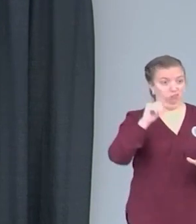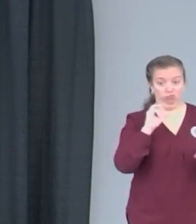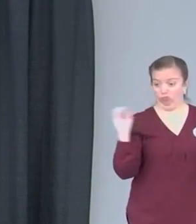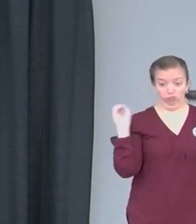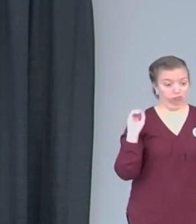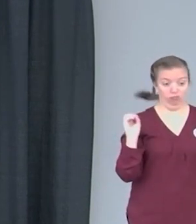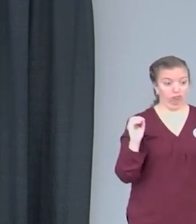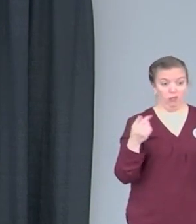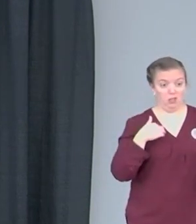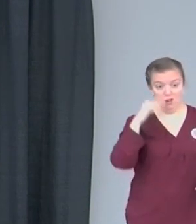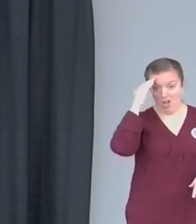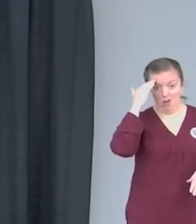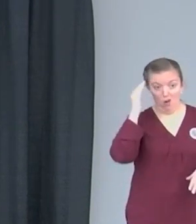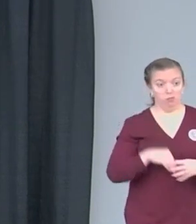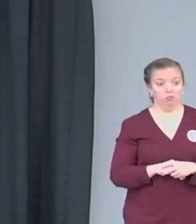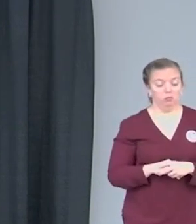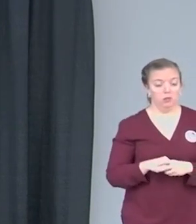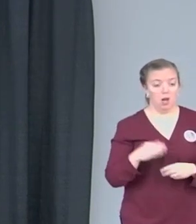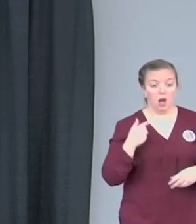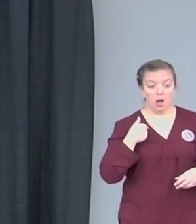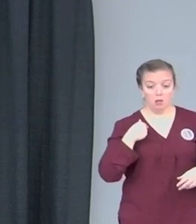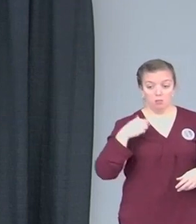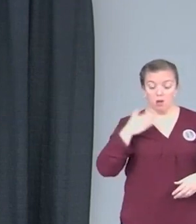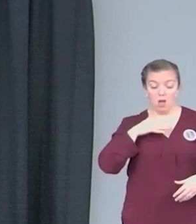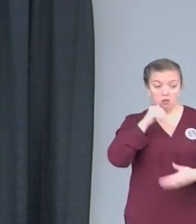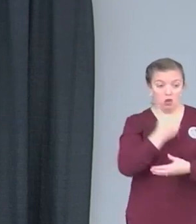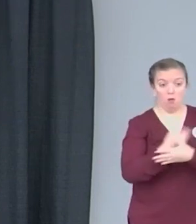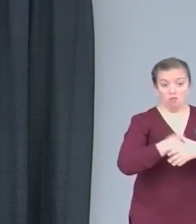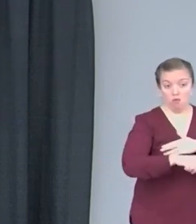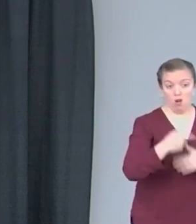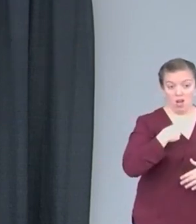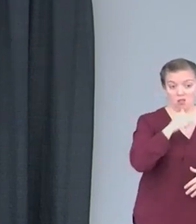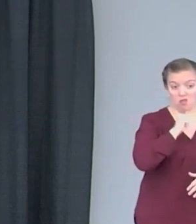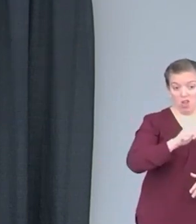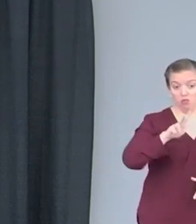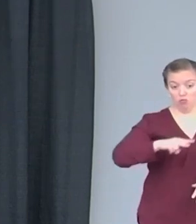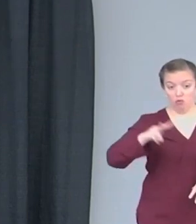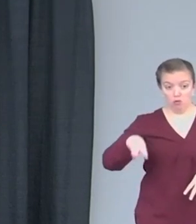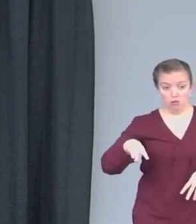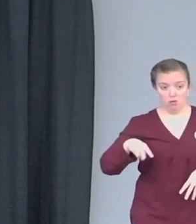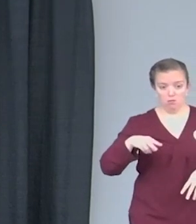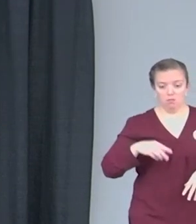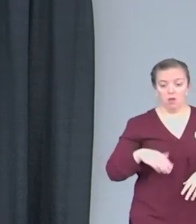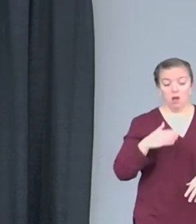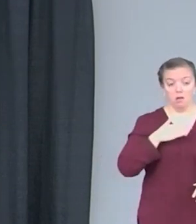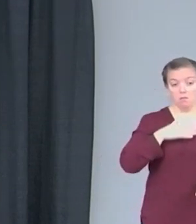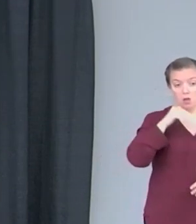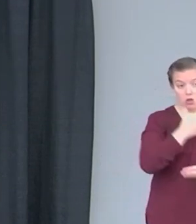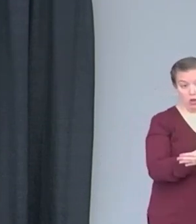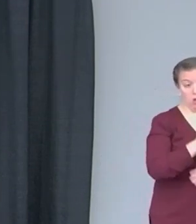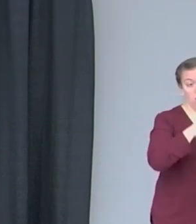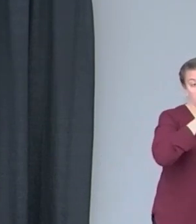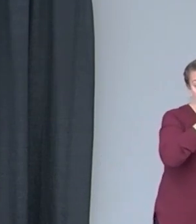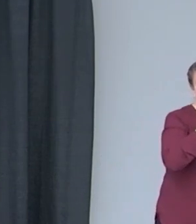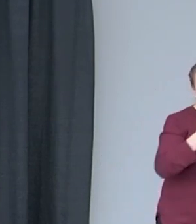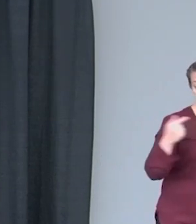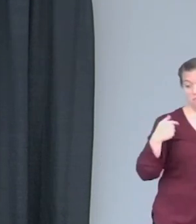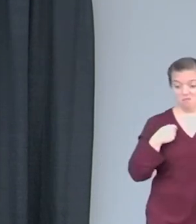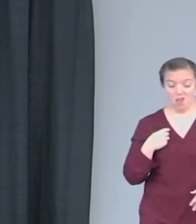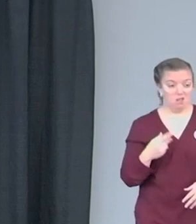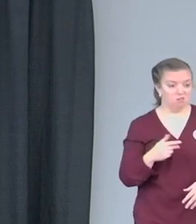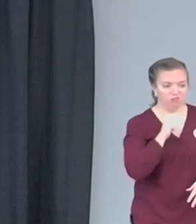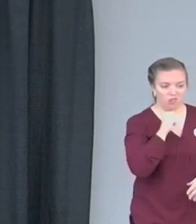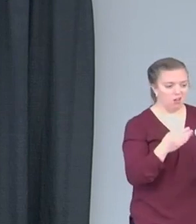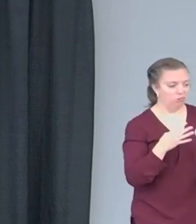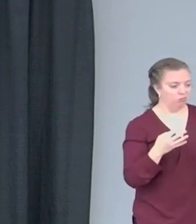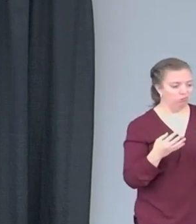into the age of 22. Me and her mom wasn't on the best of terms. So what I did, I wanted to be the best father I